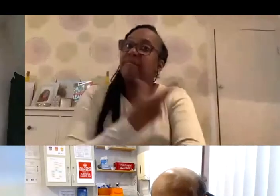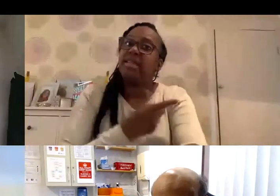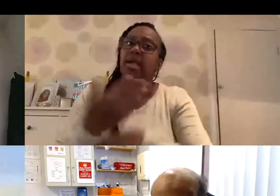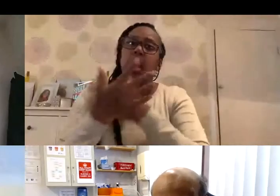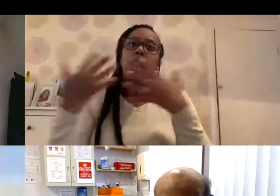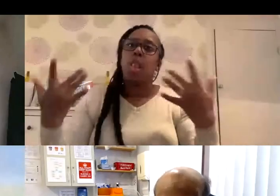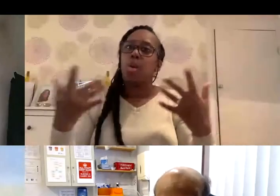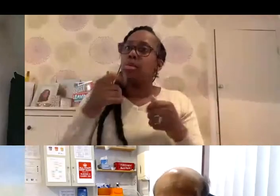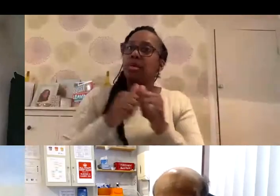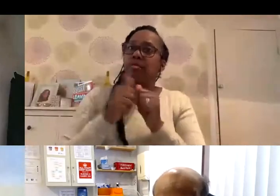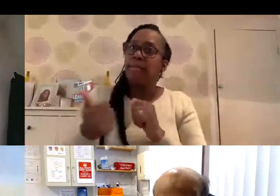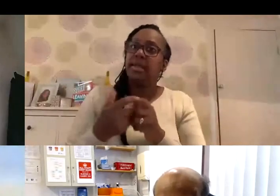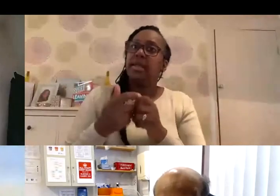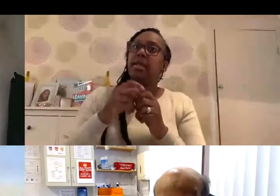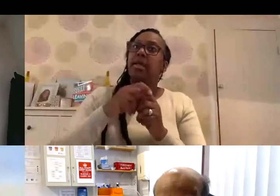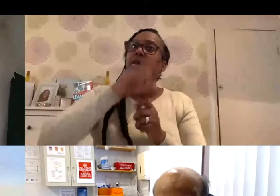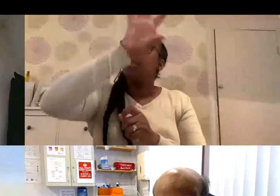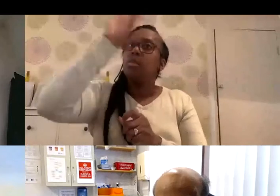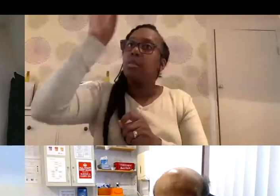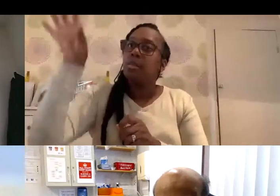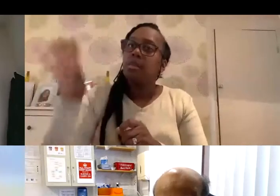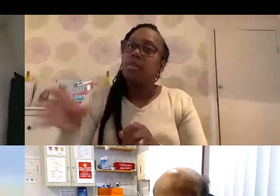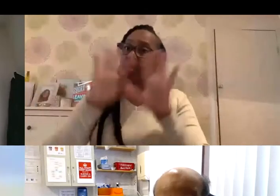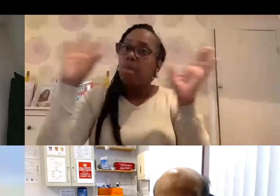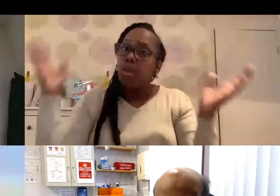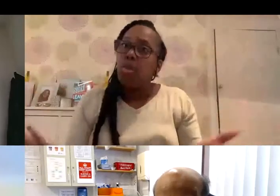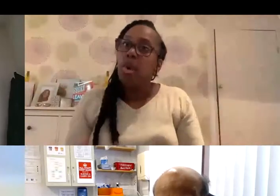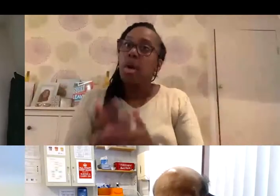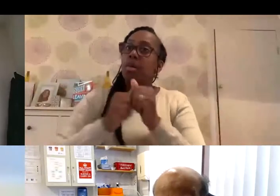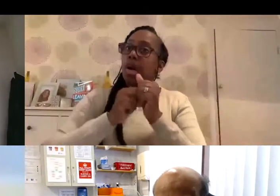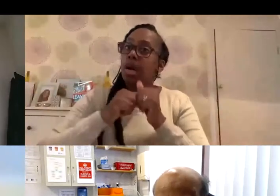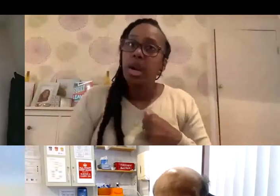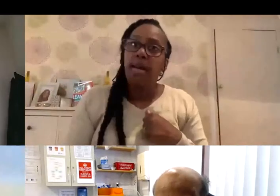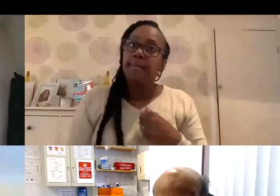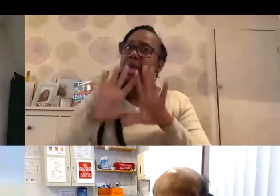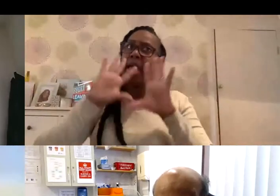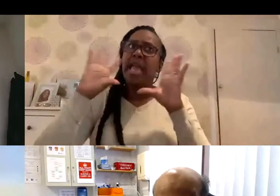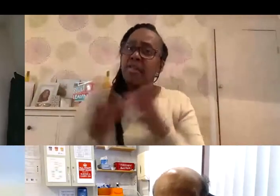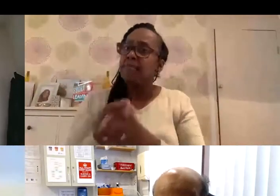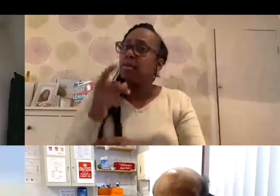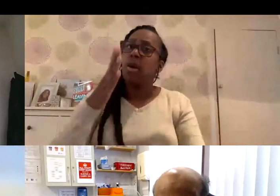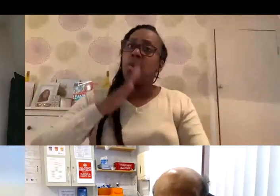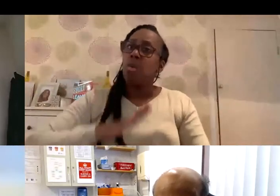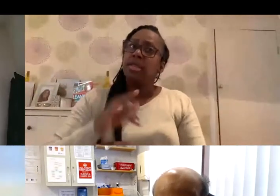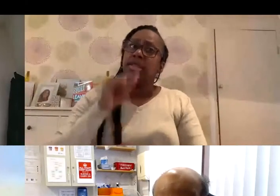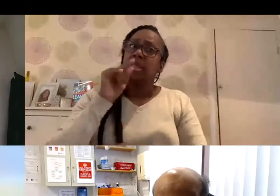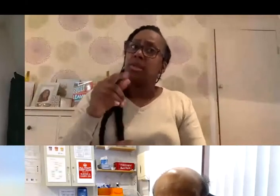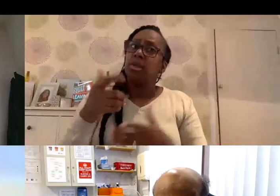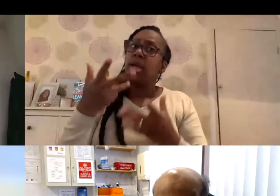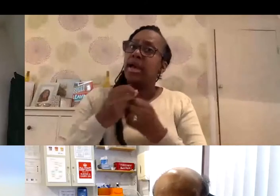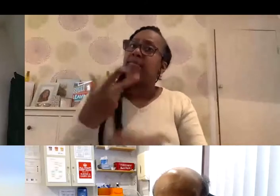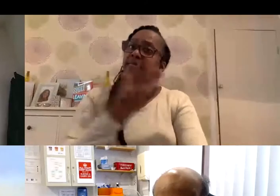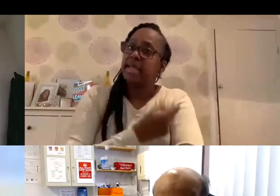across the world, clinicians, trialists, companies, because everybody wanted to get to the point where we could have a